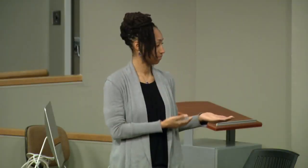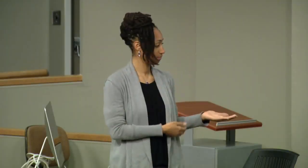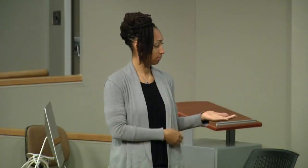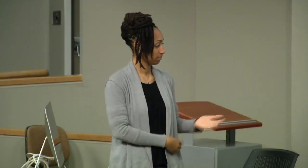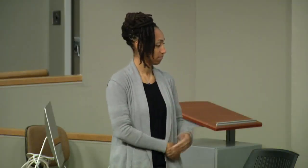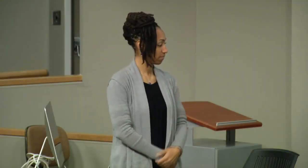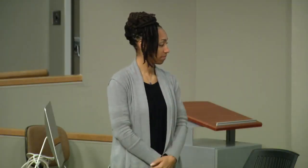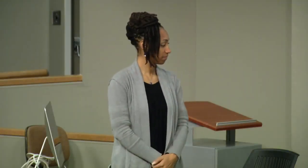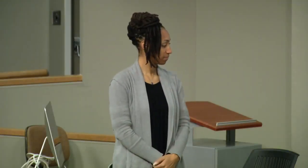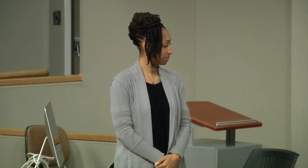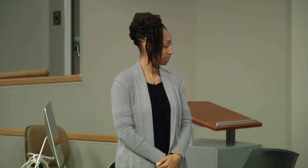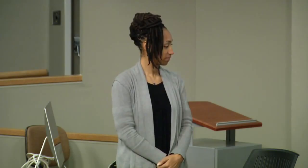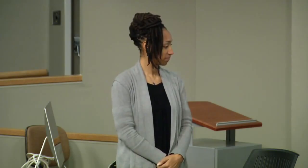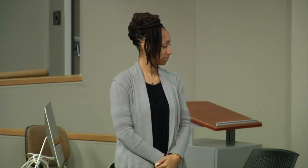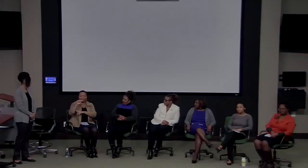Also, SLA's mentoring program